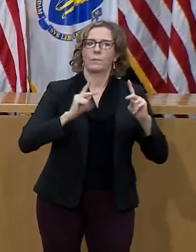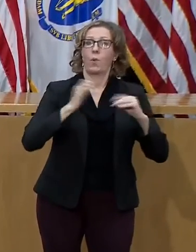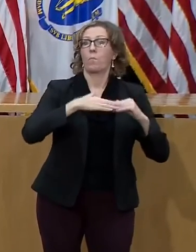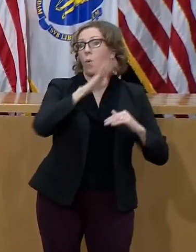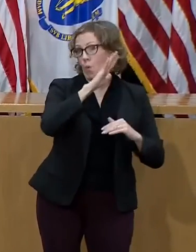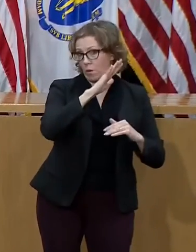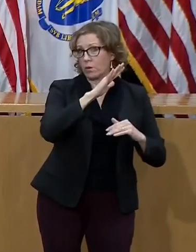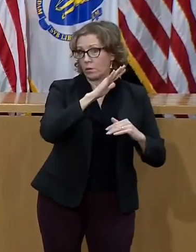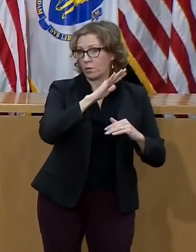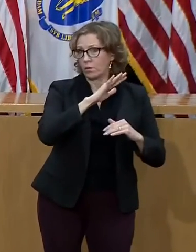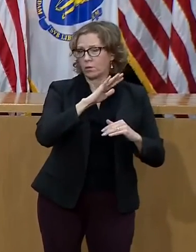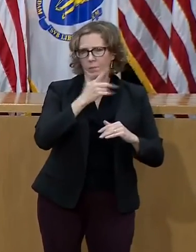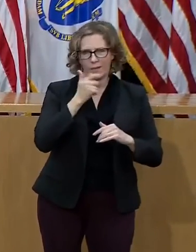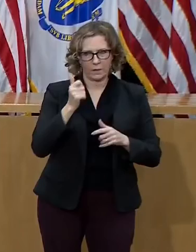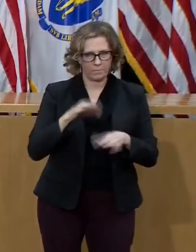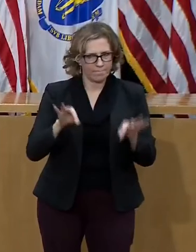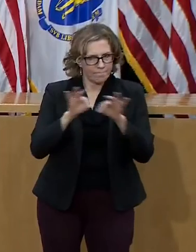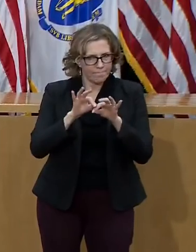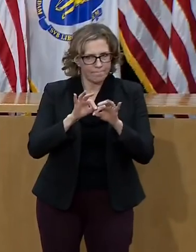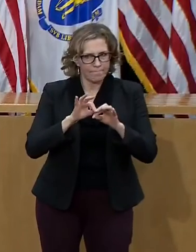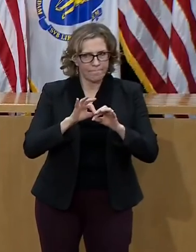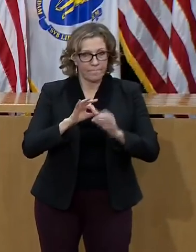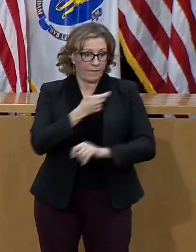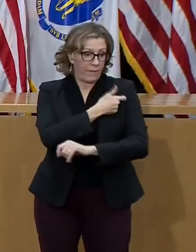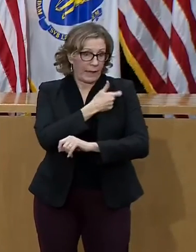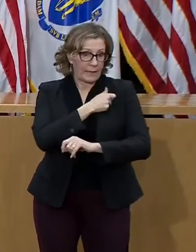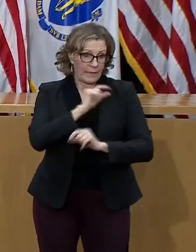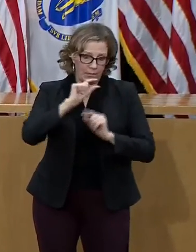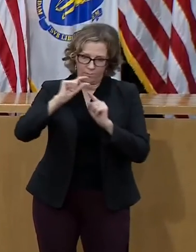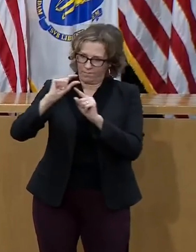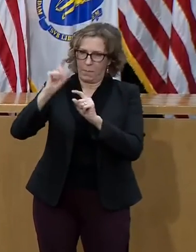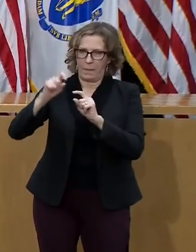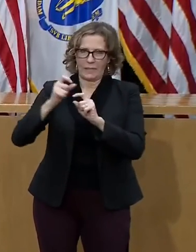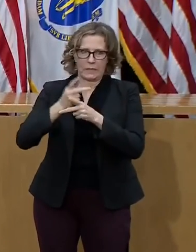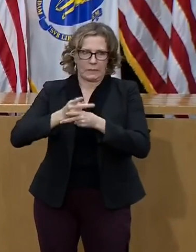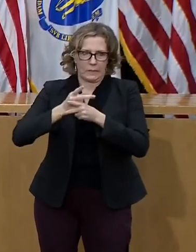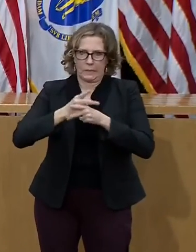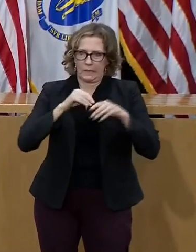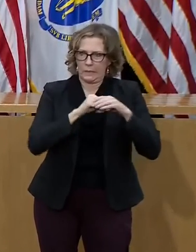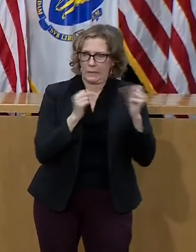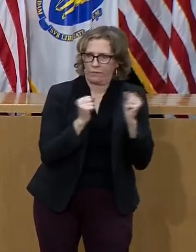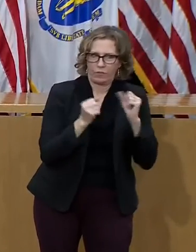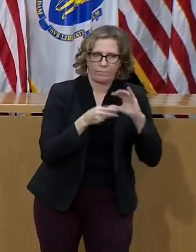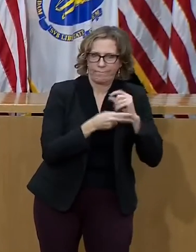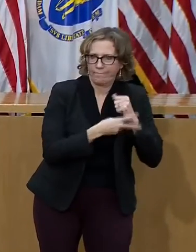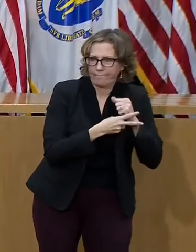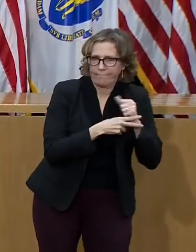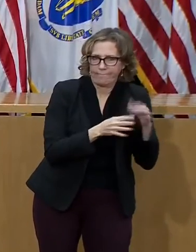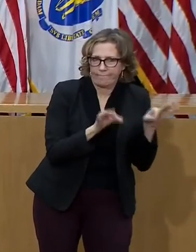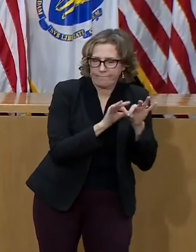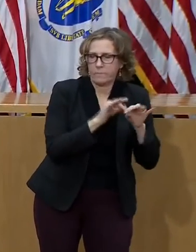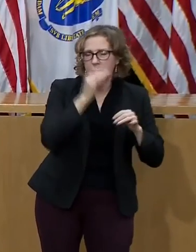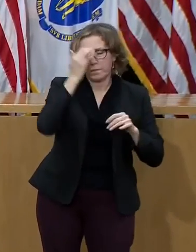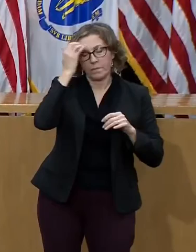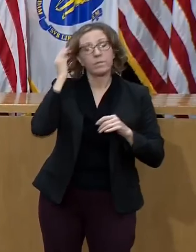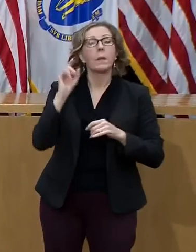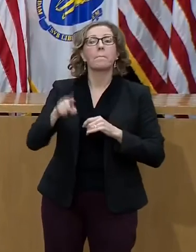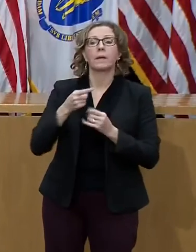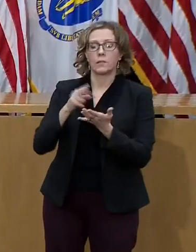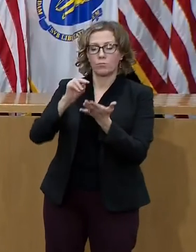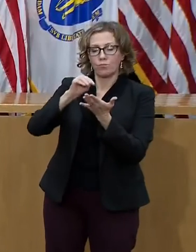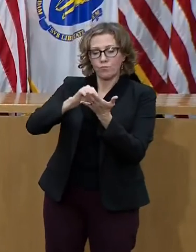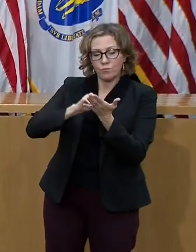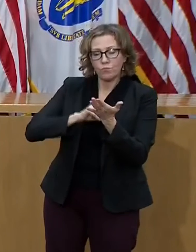are carefully protected. You have to be registered with the Massachusetts Immunization Information System. You have to